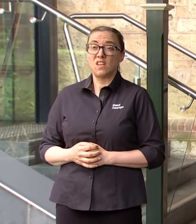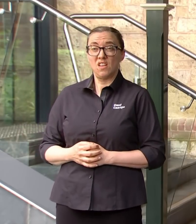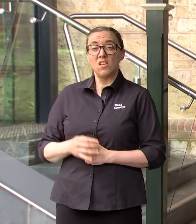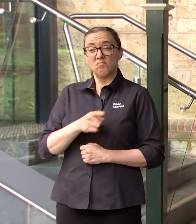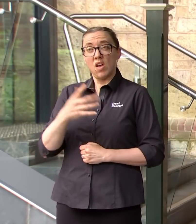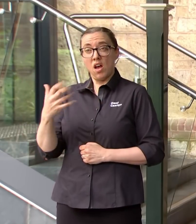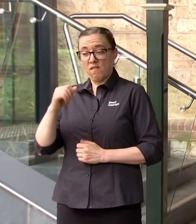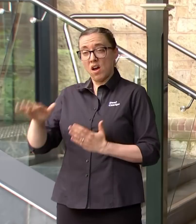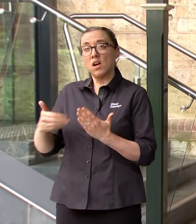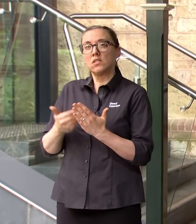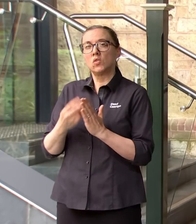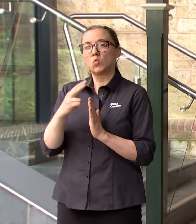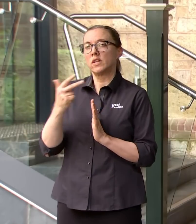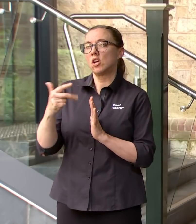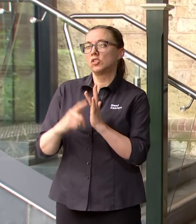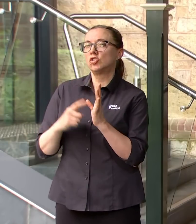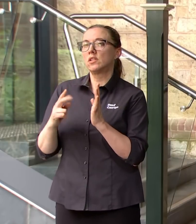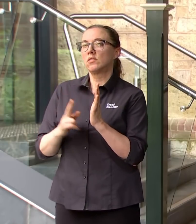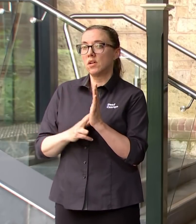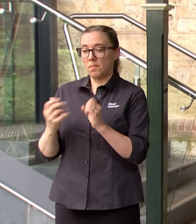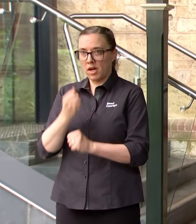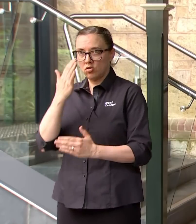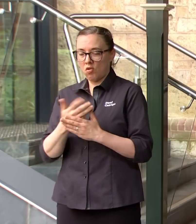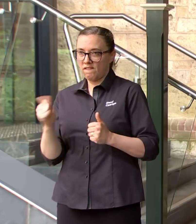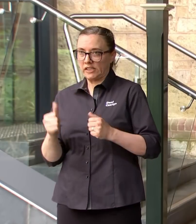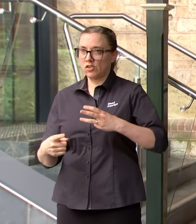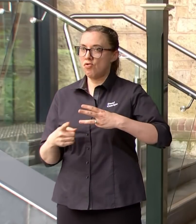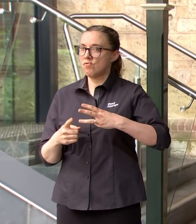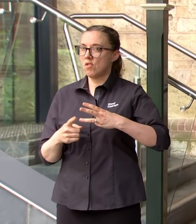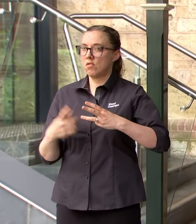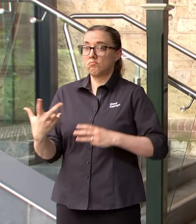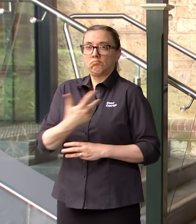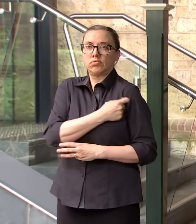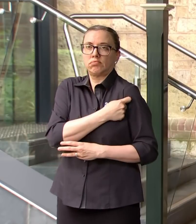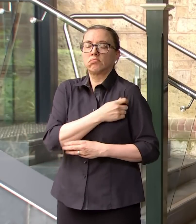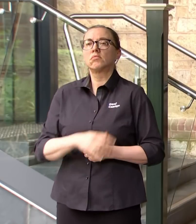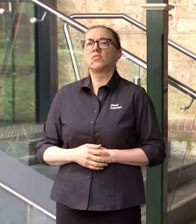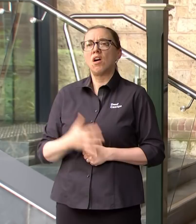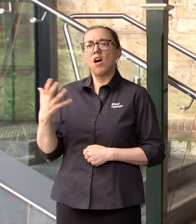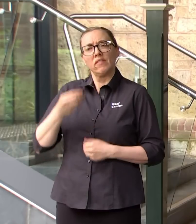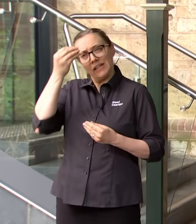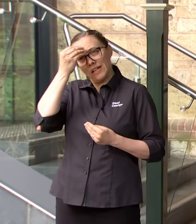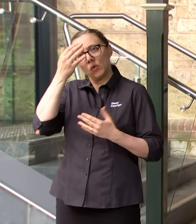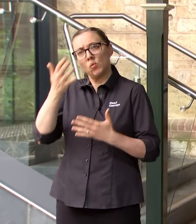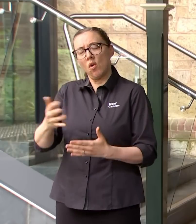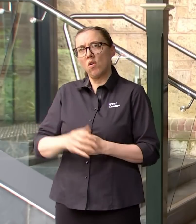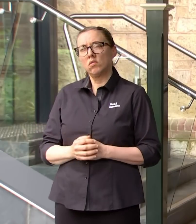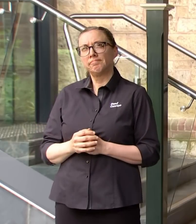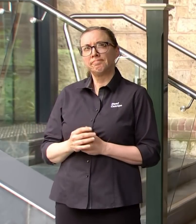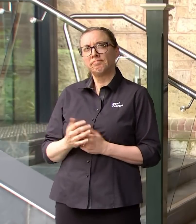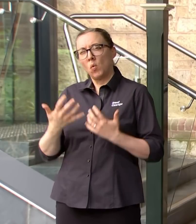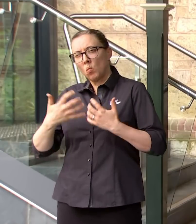29th of January to make sure that they can comply with this and I do need to give advance warning that we are very strongly considering